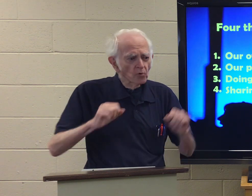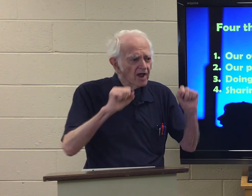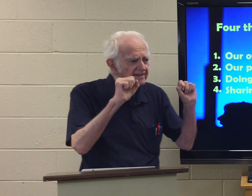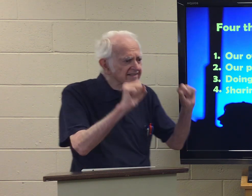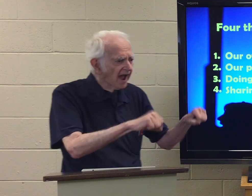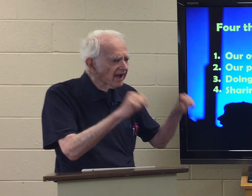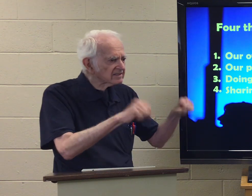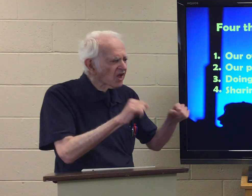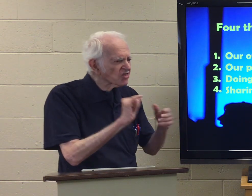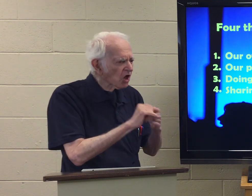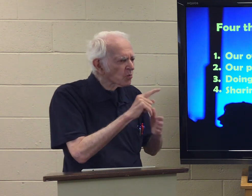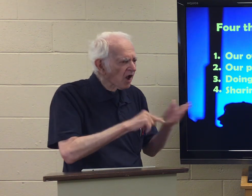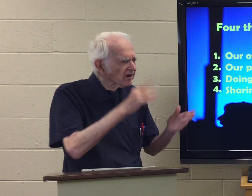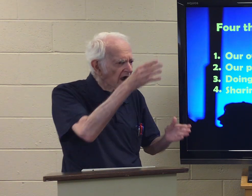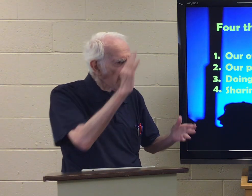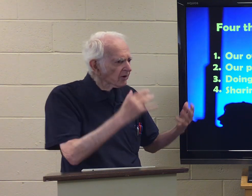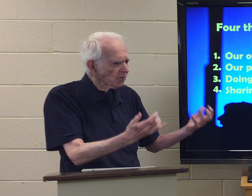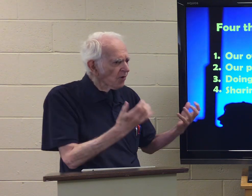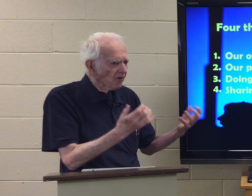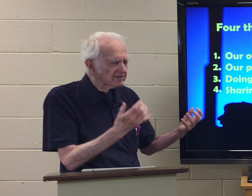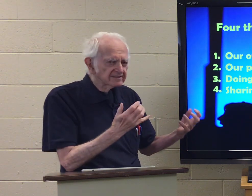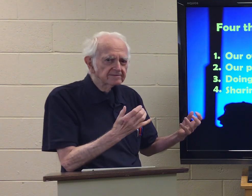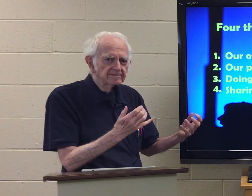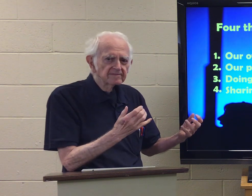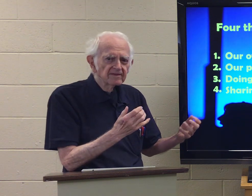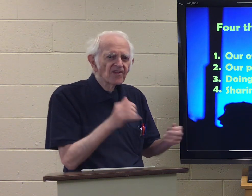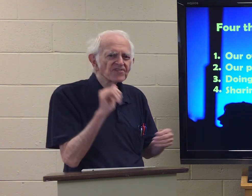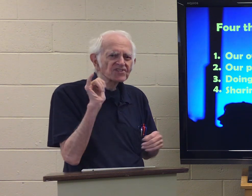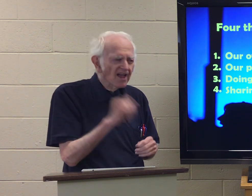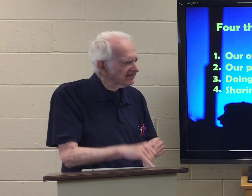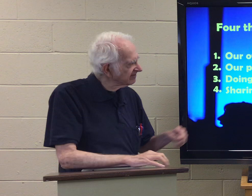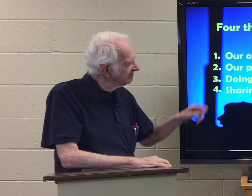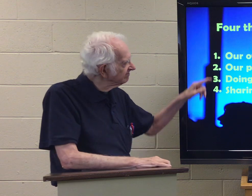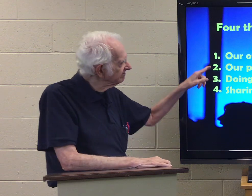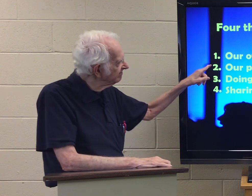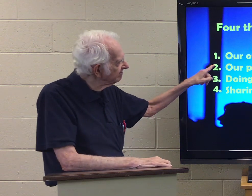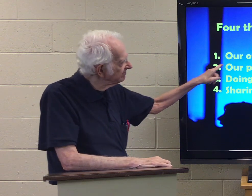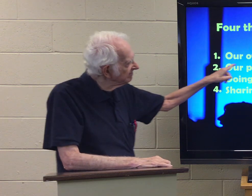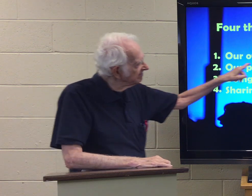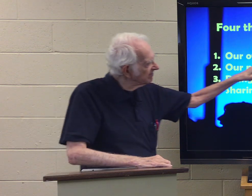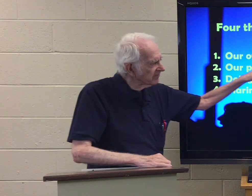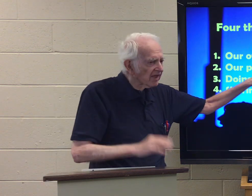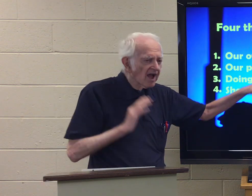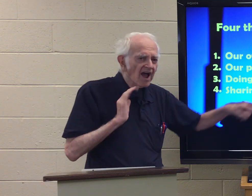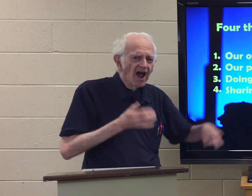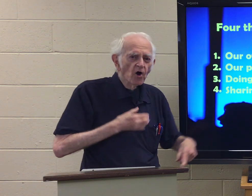Lord. Okay, yes, that's what God wants. That's our own lives.